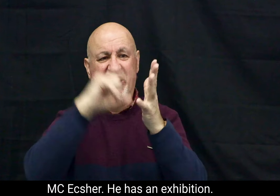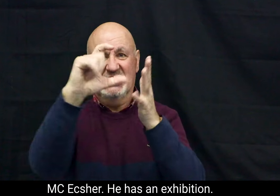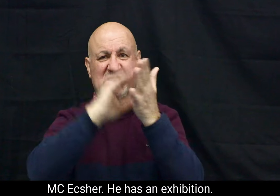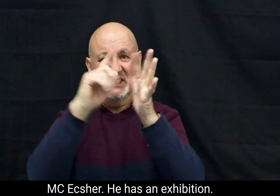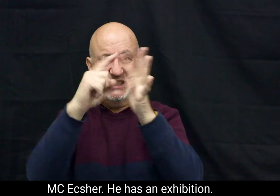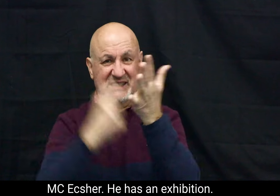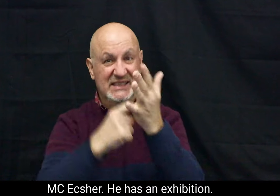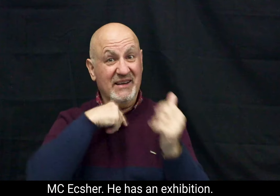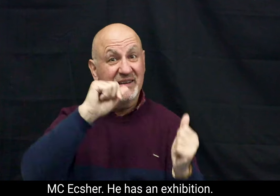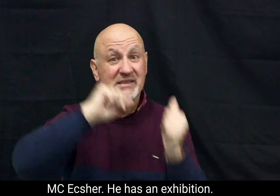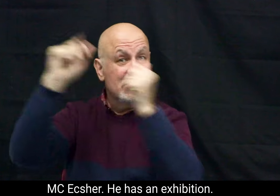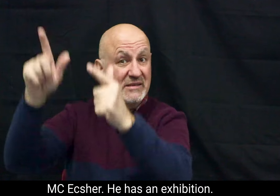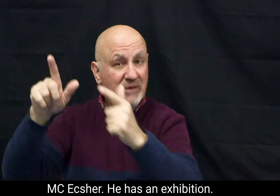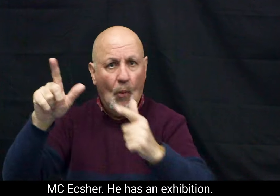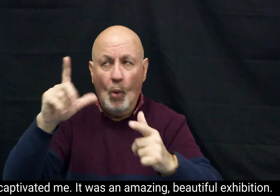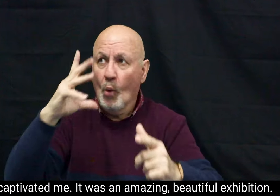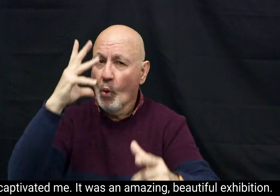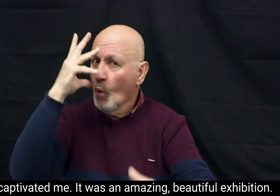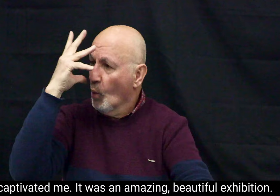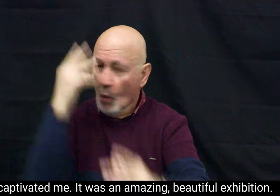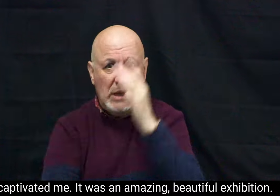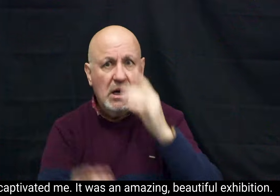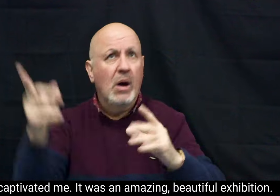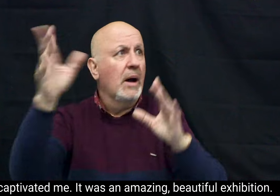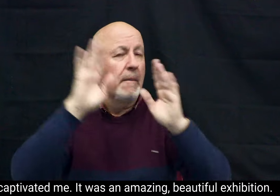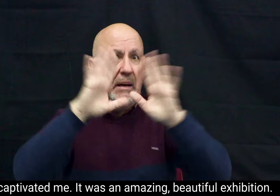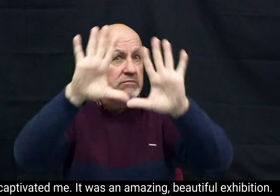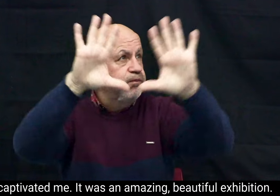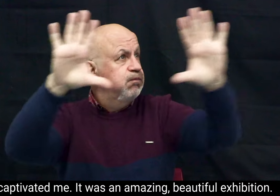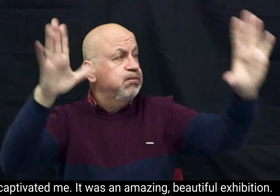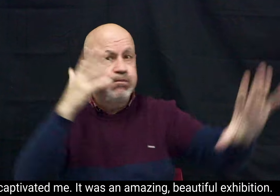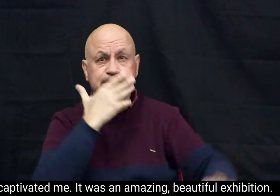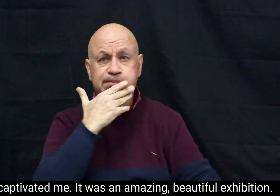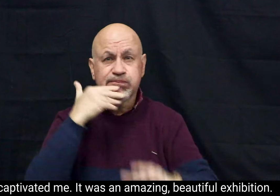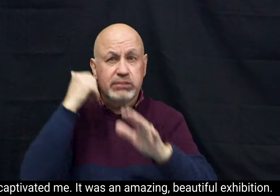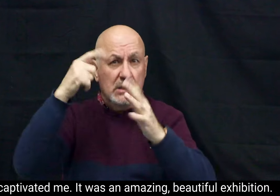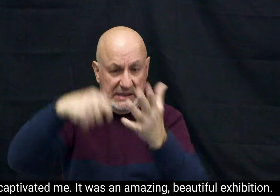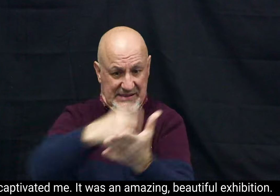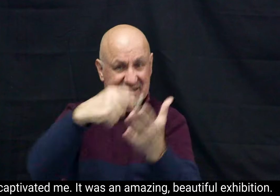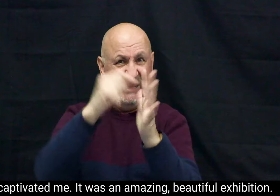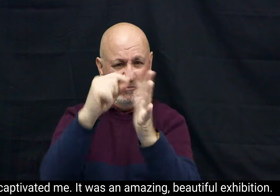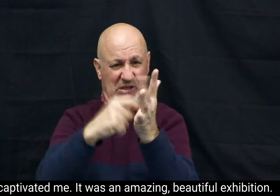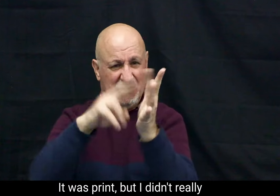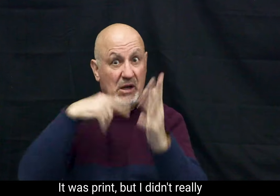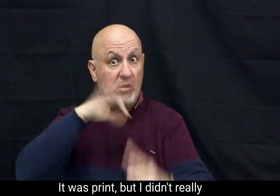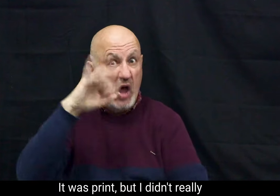He has an exhibition. It captivated me. It was an amazing, beautiful exhibition. It was print,